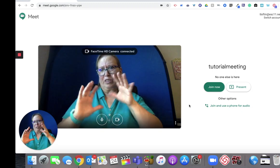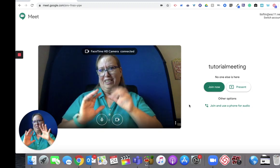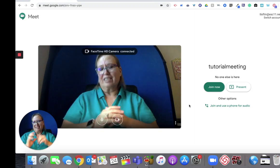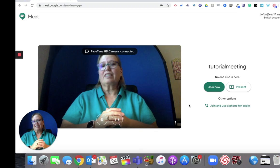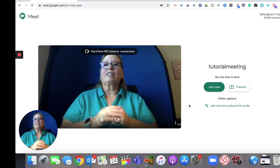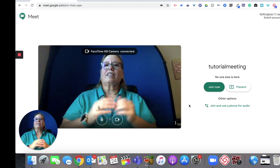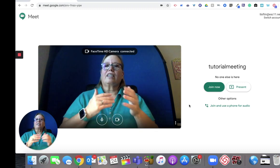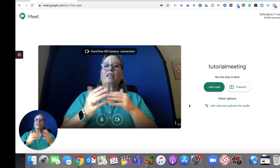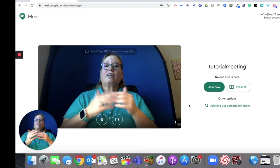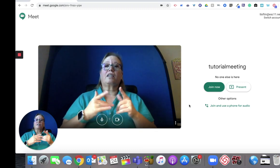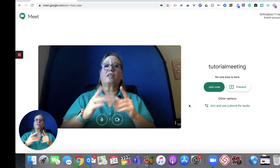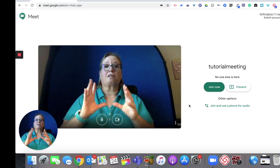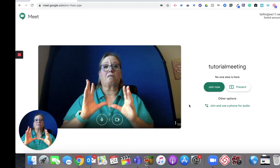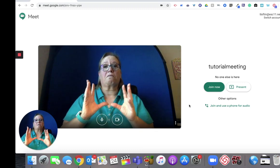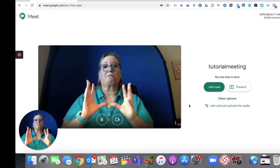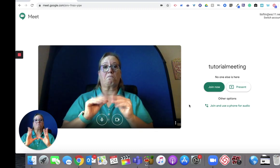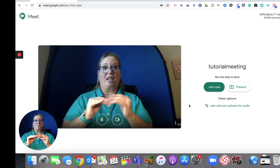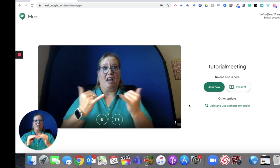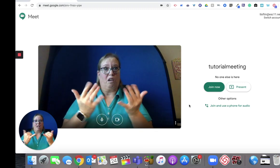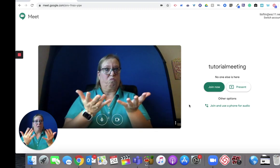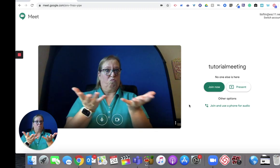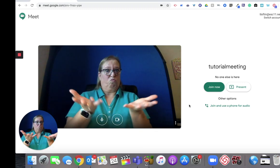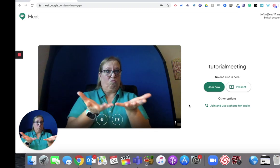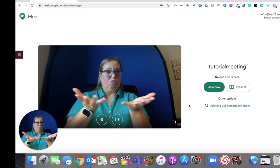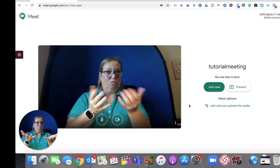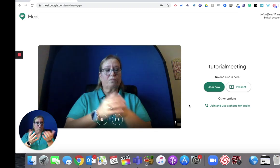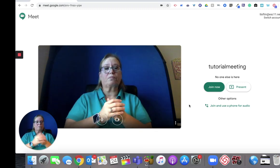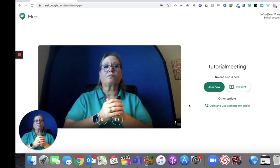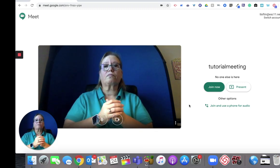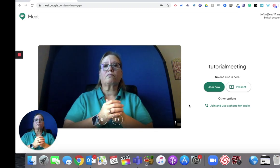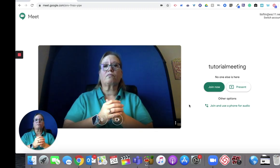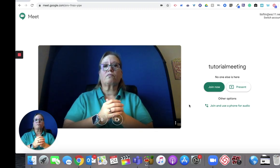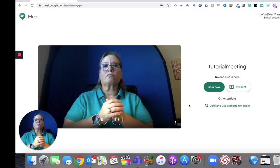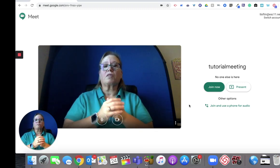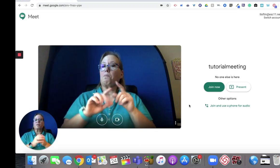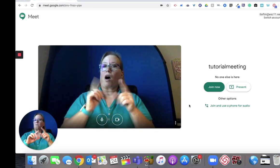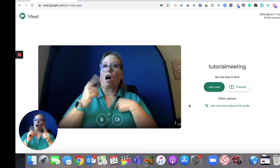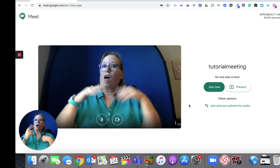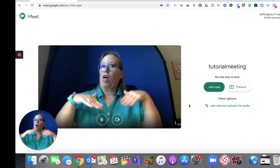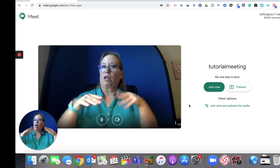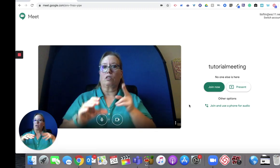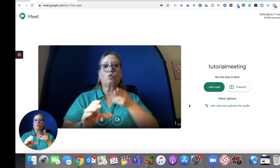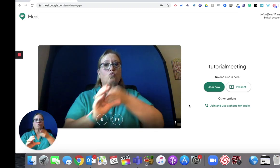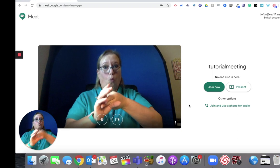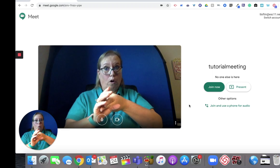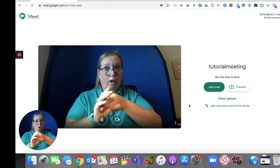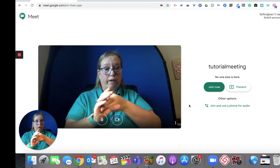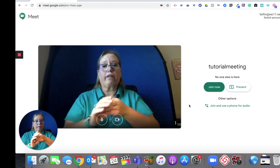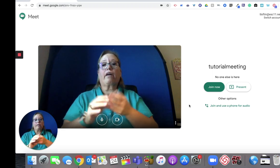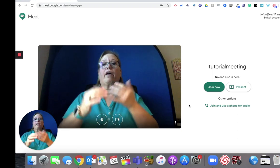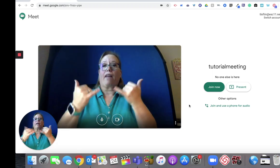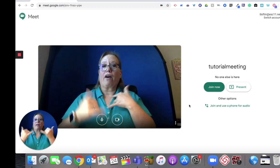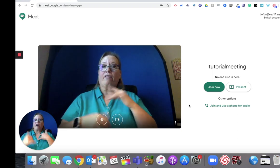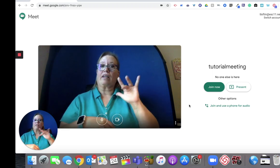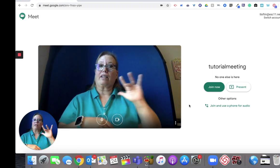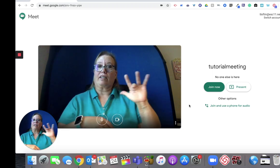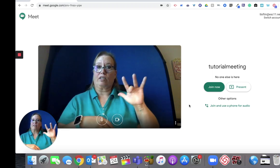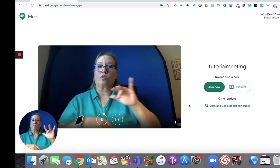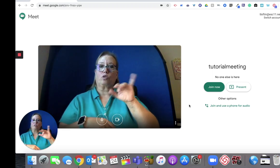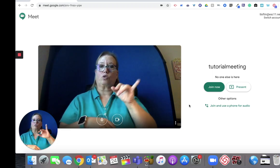This is a meeting. I'm sorry, it's confusing because of the two windows. But anyway, so this is the meeting space essentially, but I haven't joined the meeting yet. So now